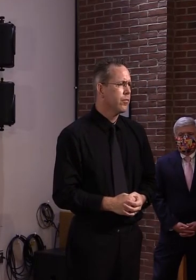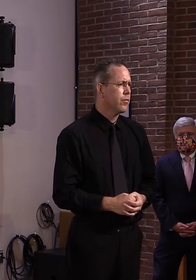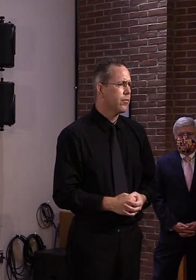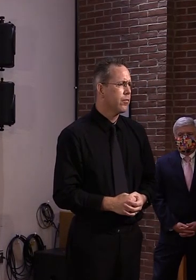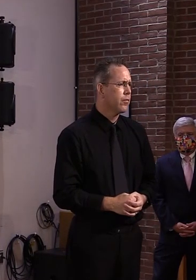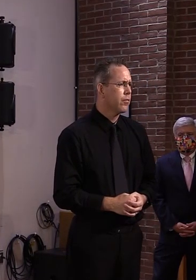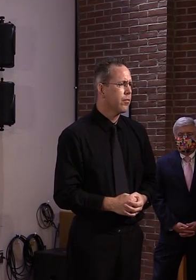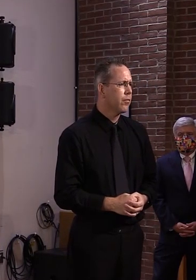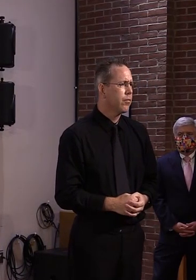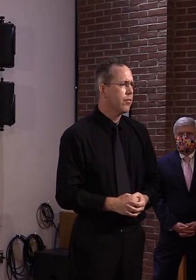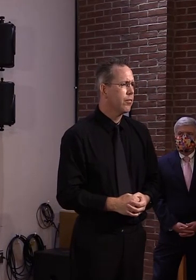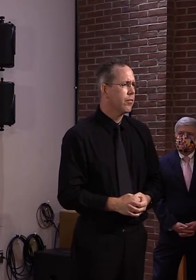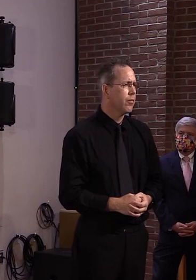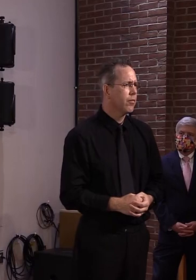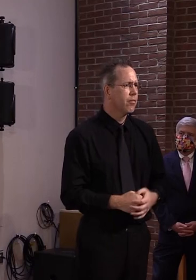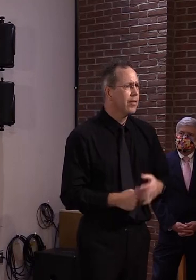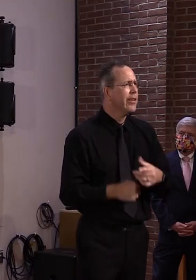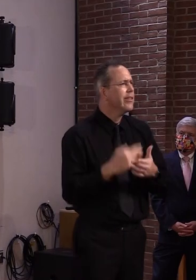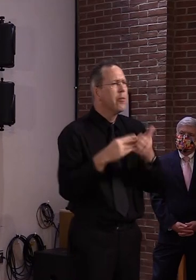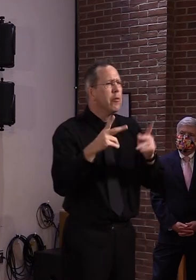be contacting them or doctor's office?